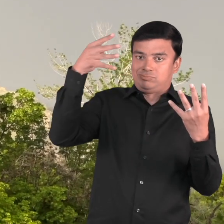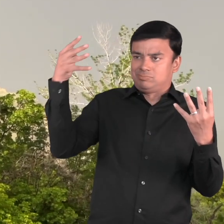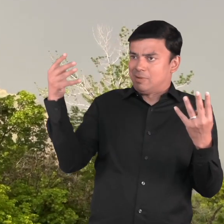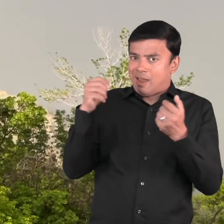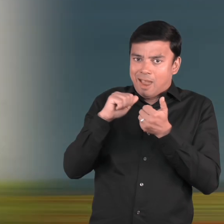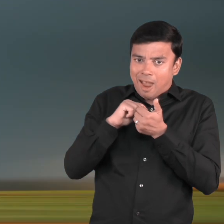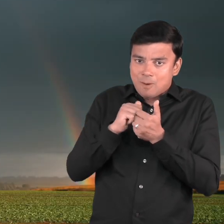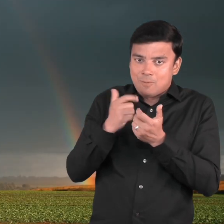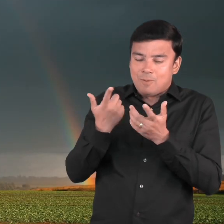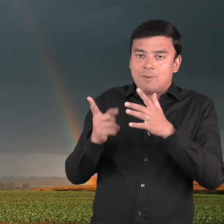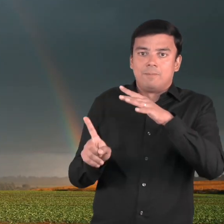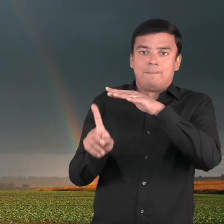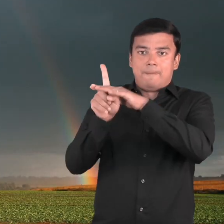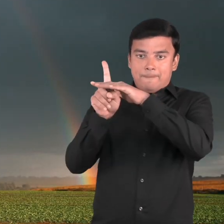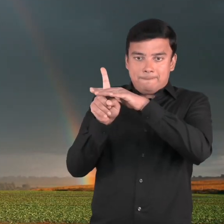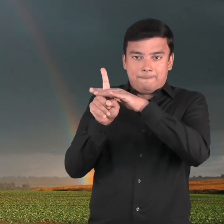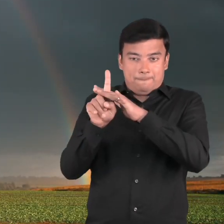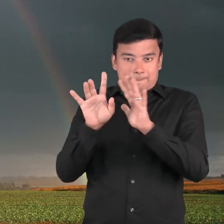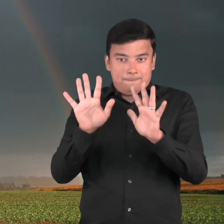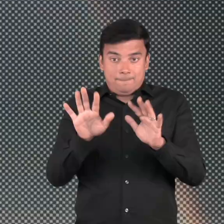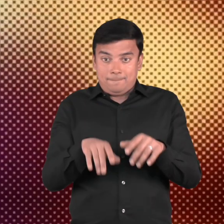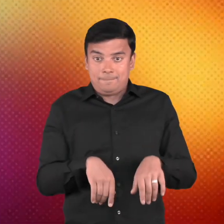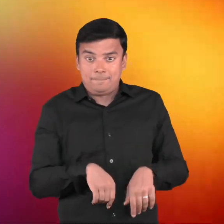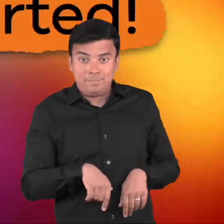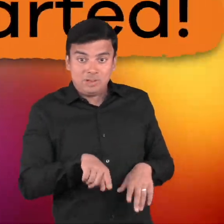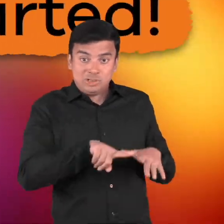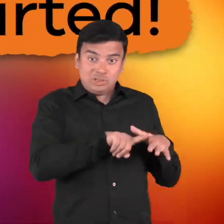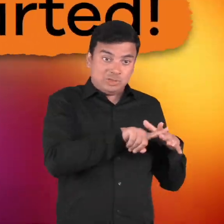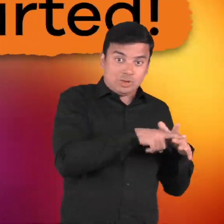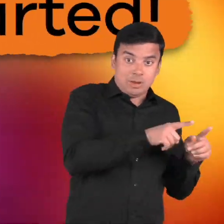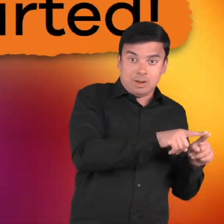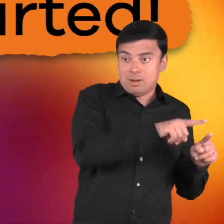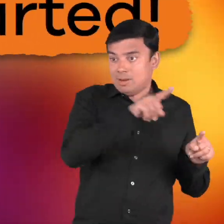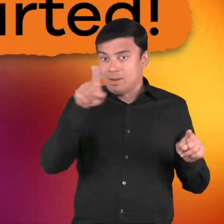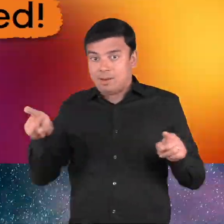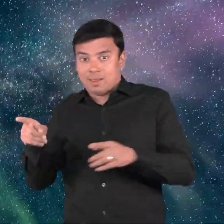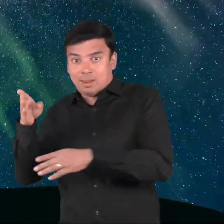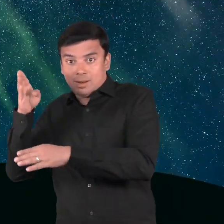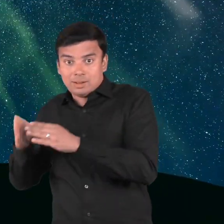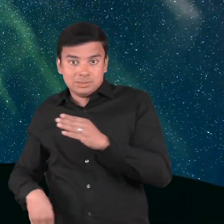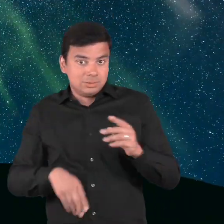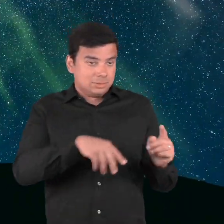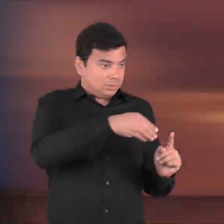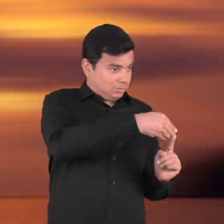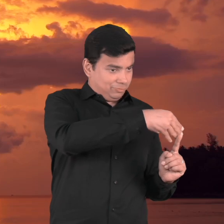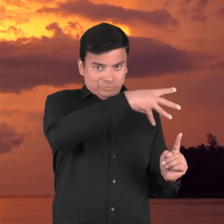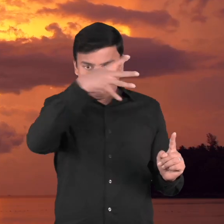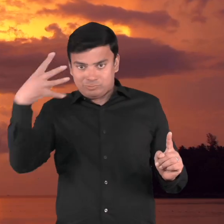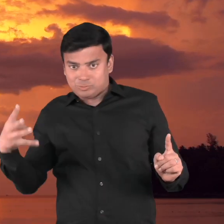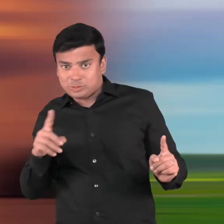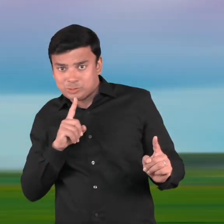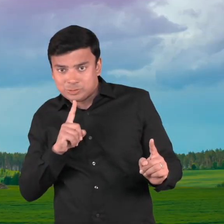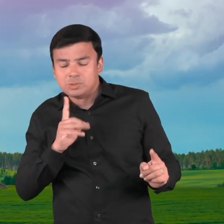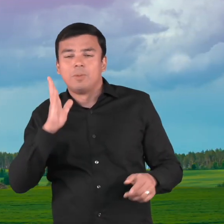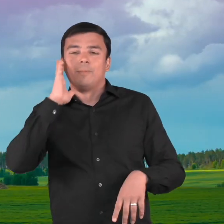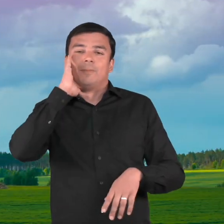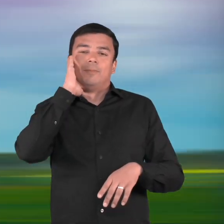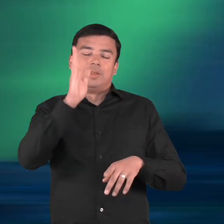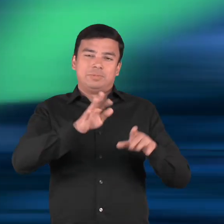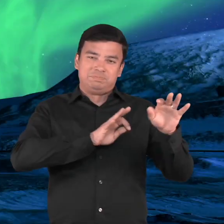not they really have an end. Let's get started! There are many kinds of light that can be seen in the